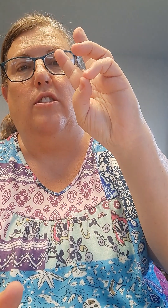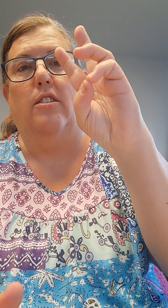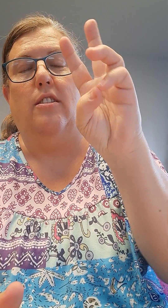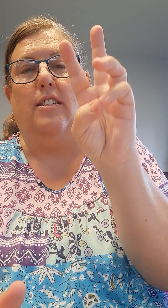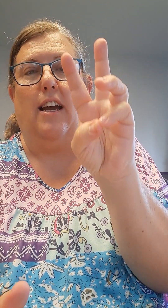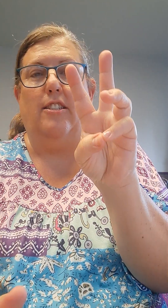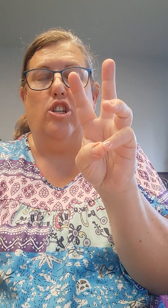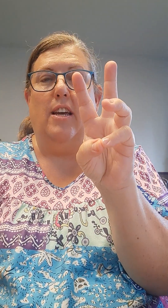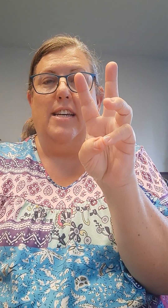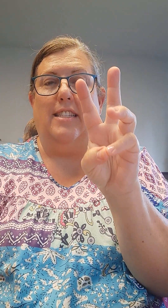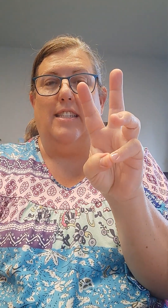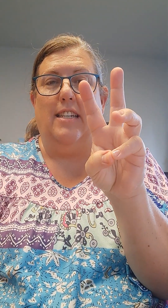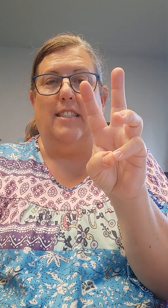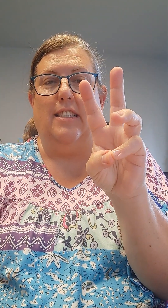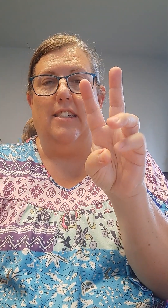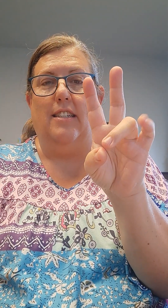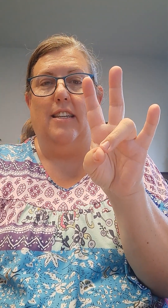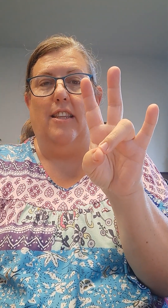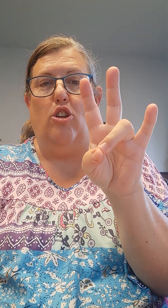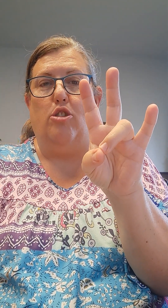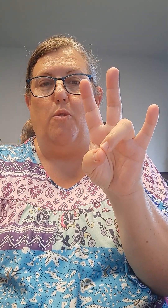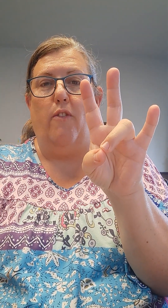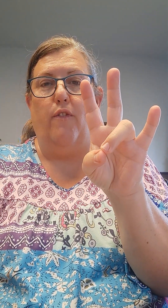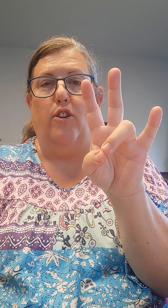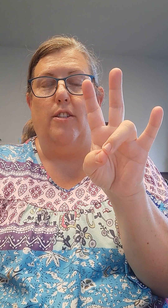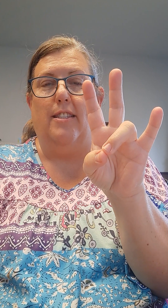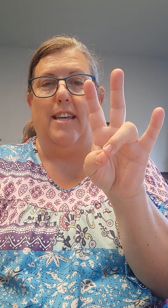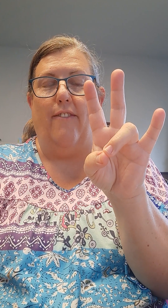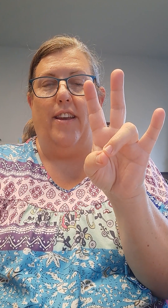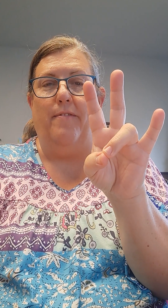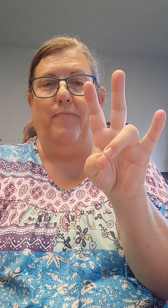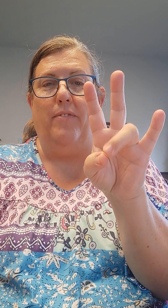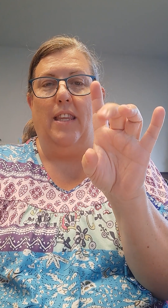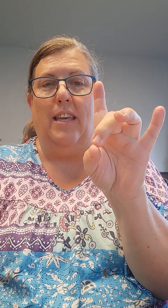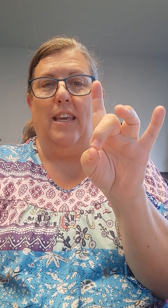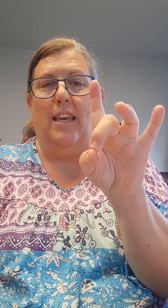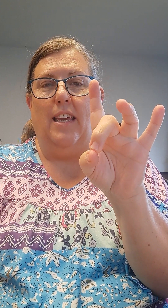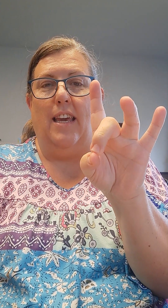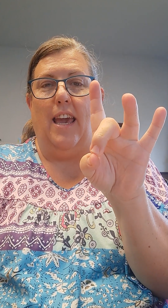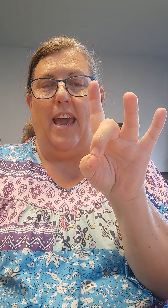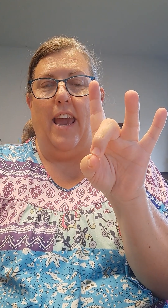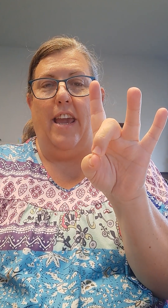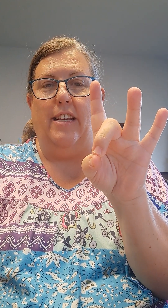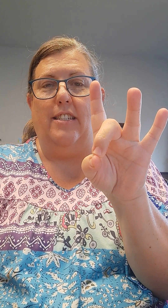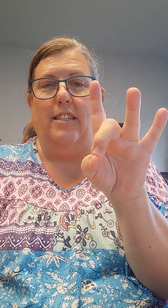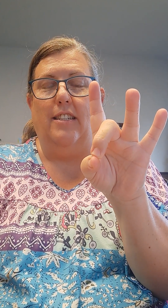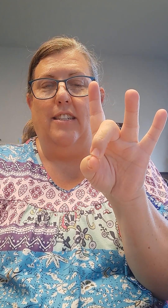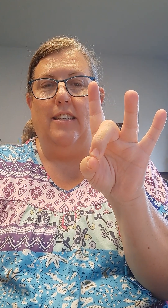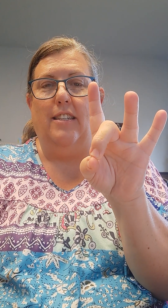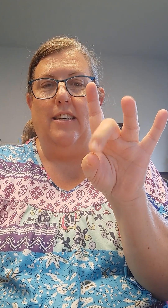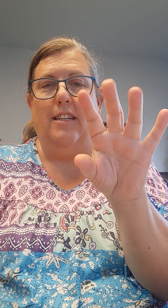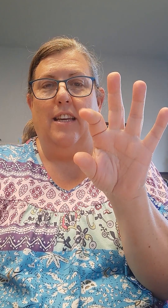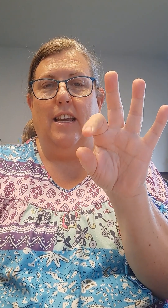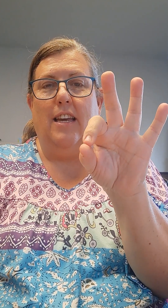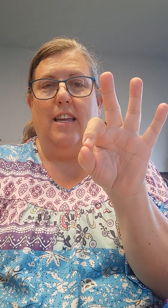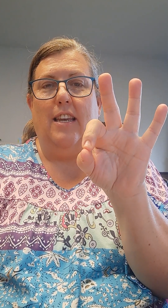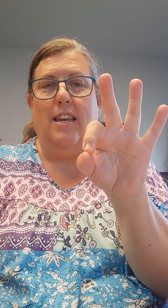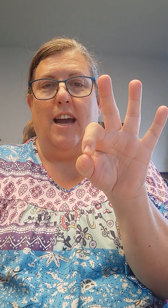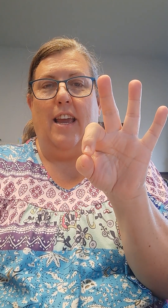touch. This, then you just move over. Seven, eight, nine,